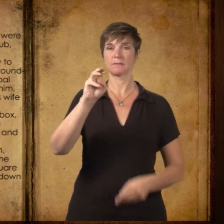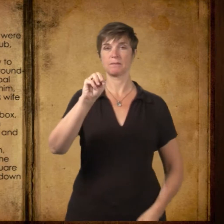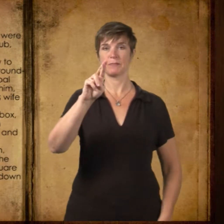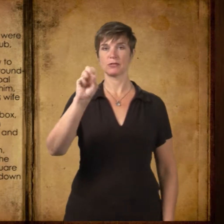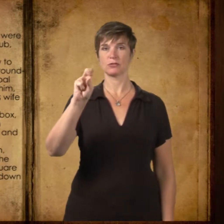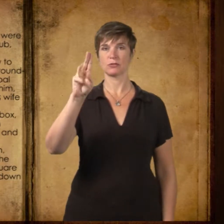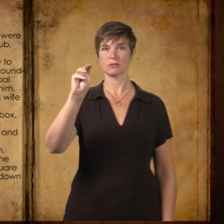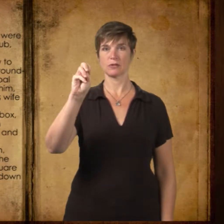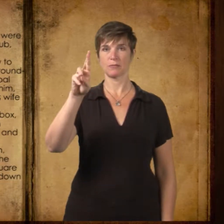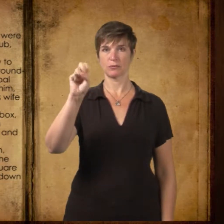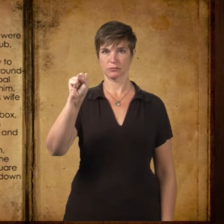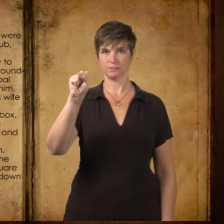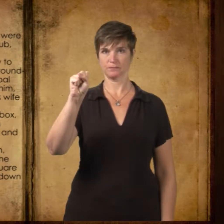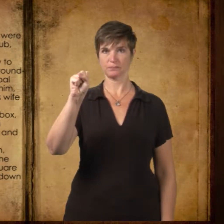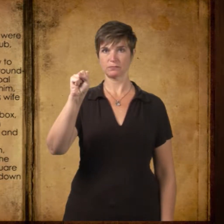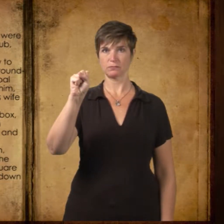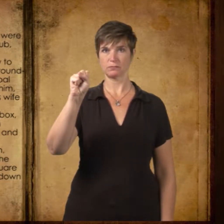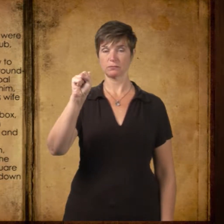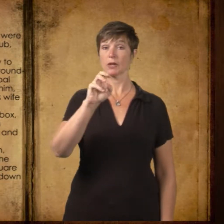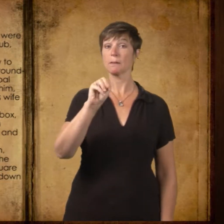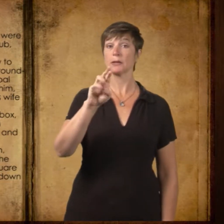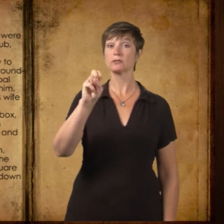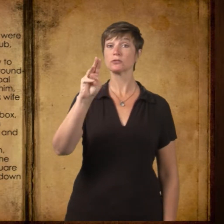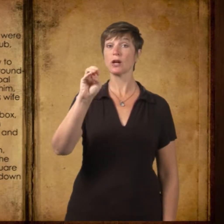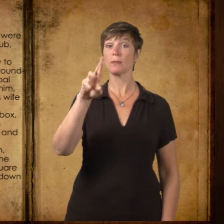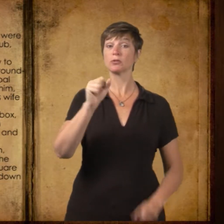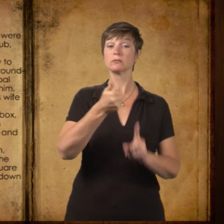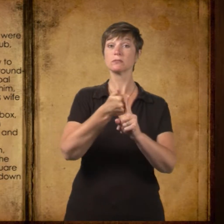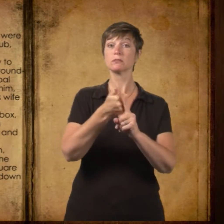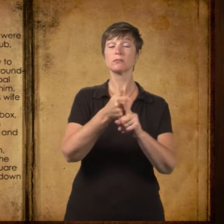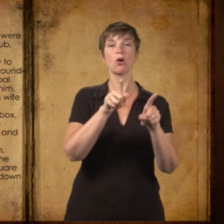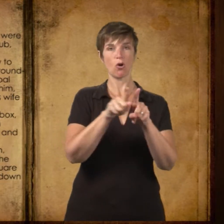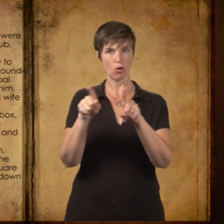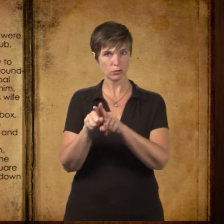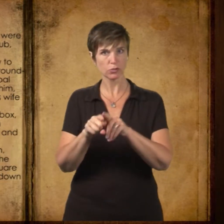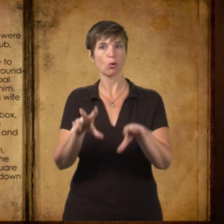The lottery was conducted, as were the square dances,